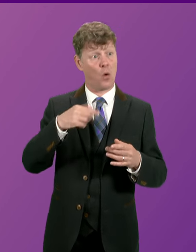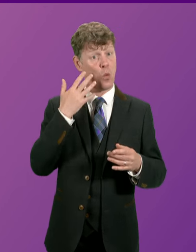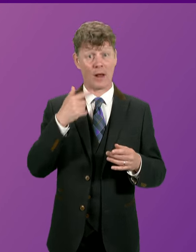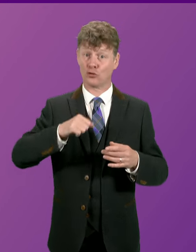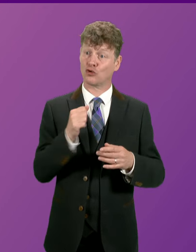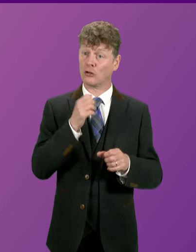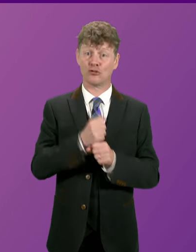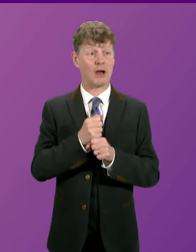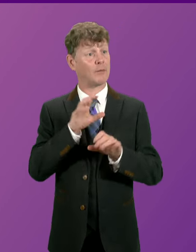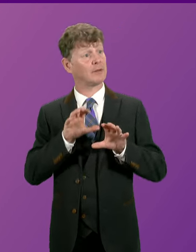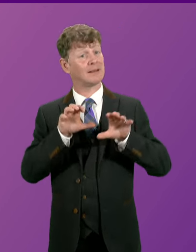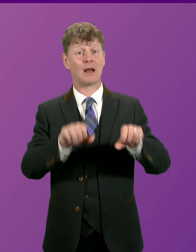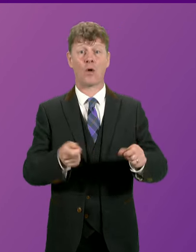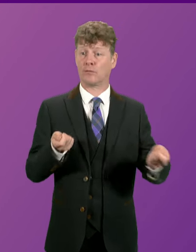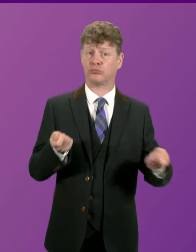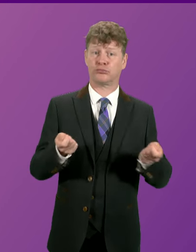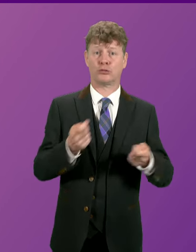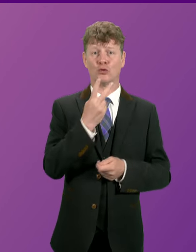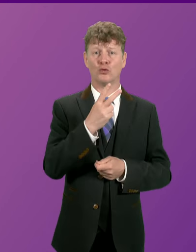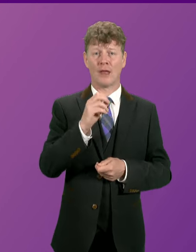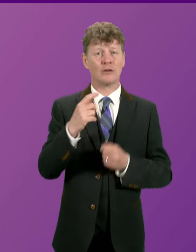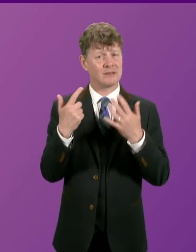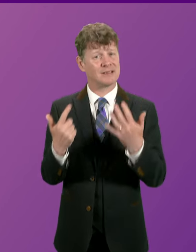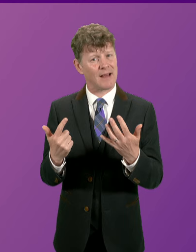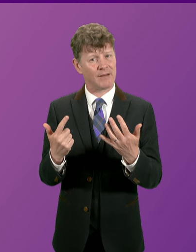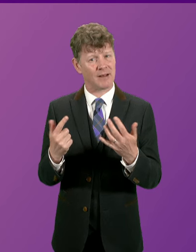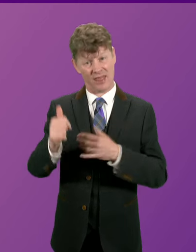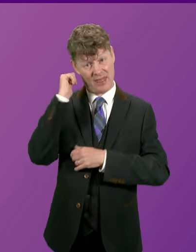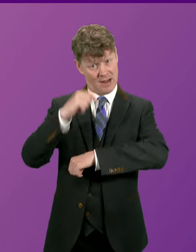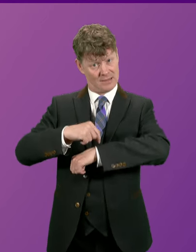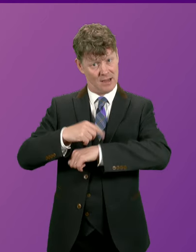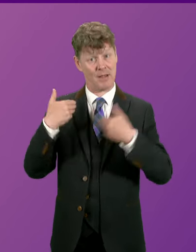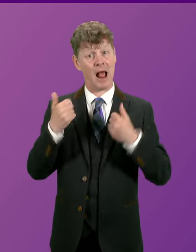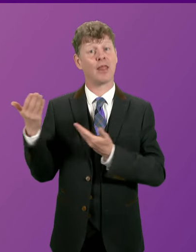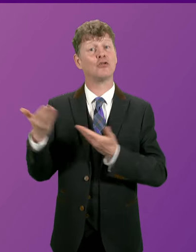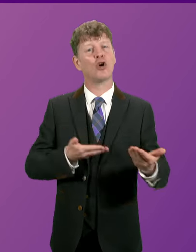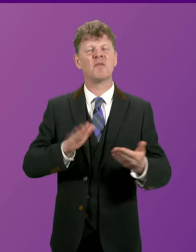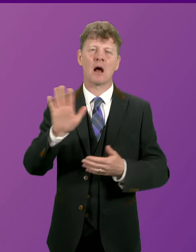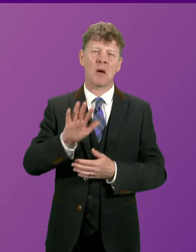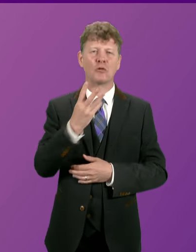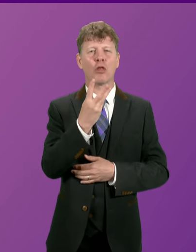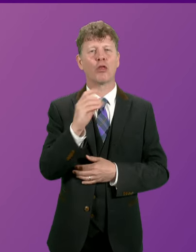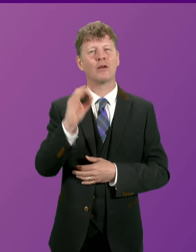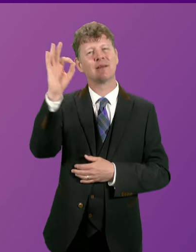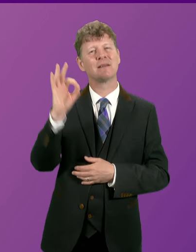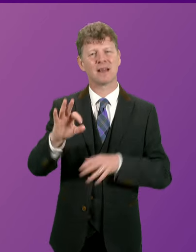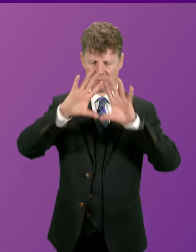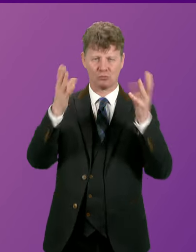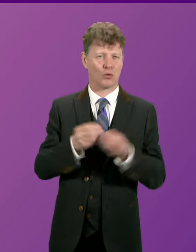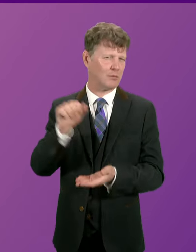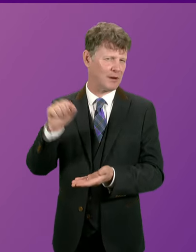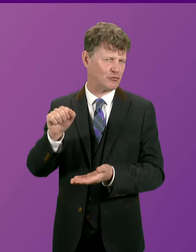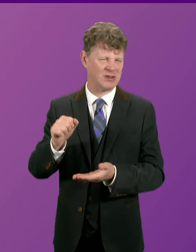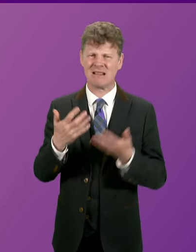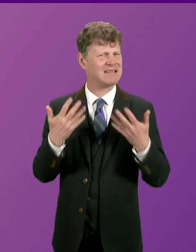when this Government came to office in 2007, health service expenditure accounted for about 30% of our total budget. That